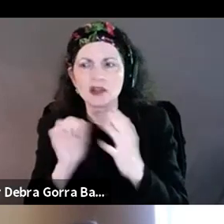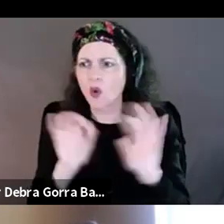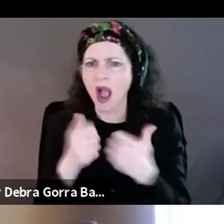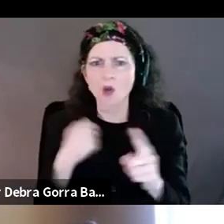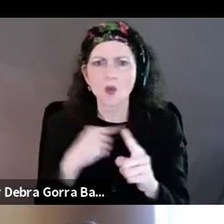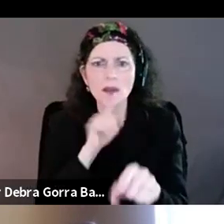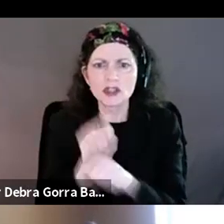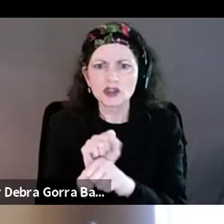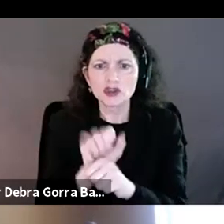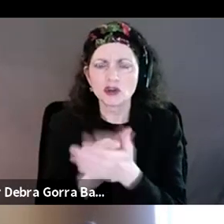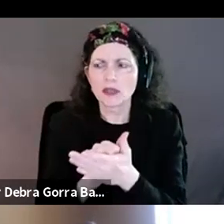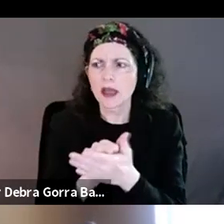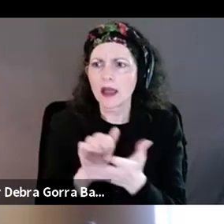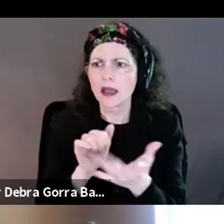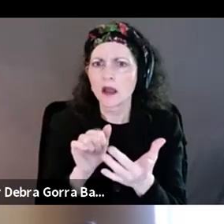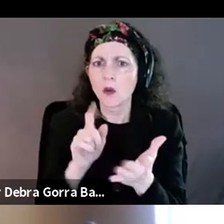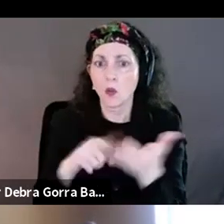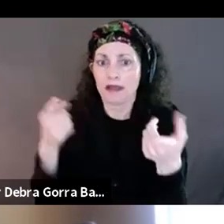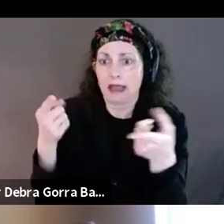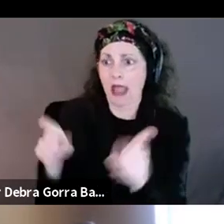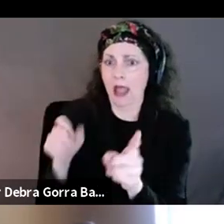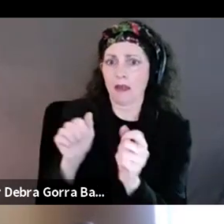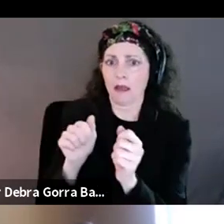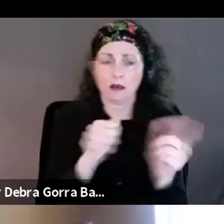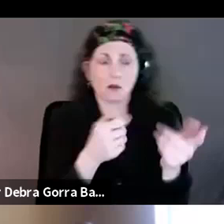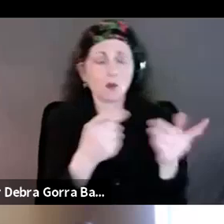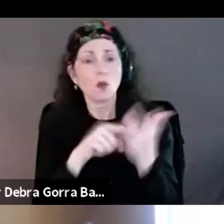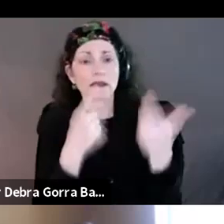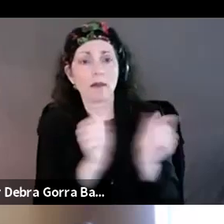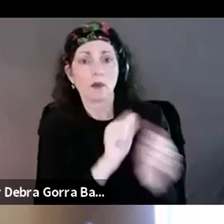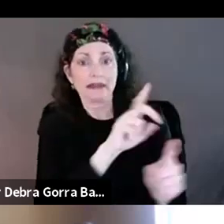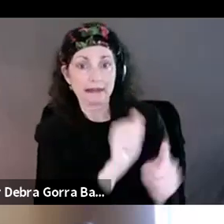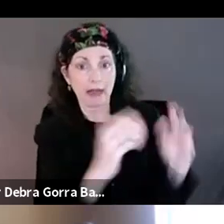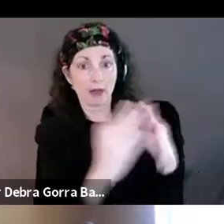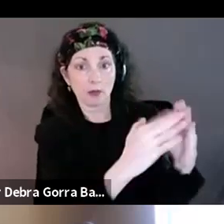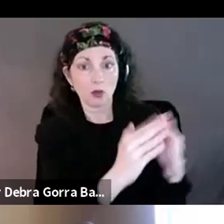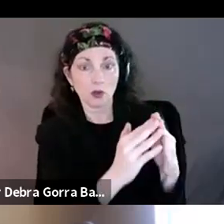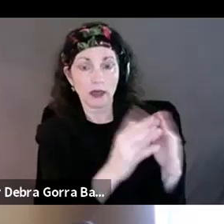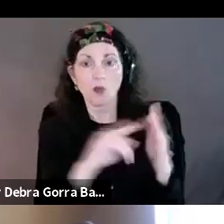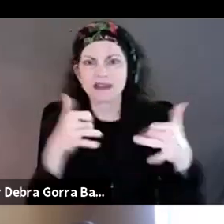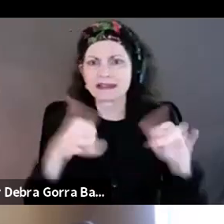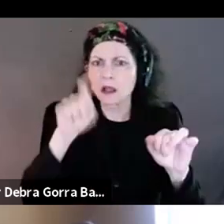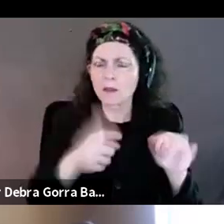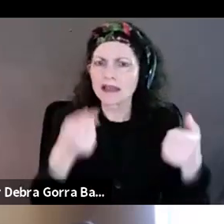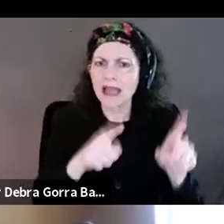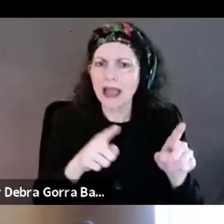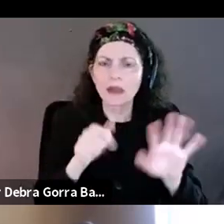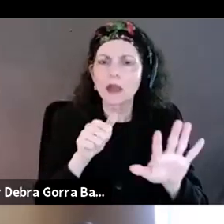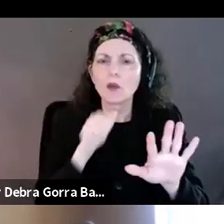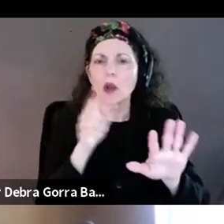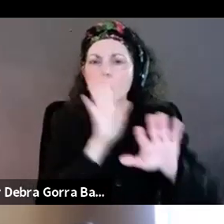about what is going on in the disabled community and what still needs to happen is not forgotten in that conversation?